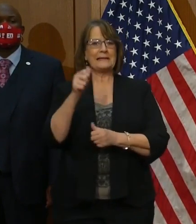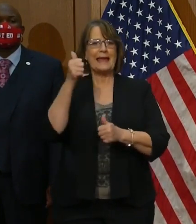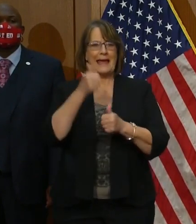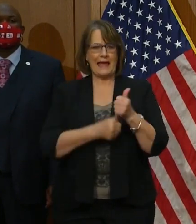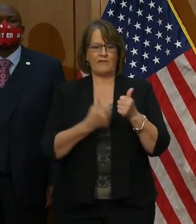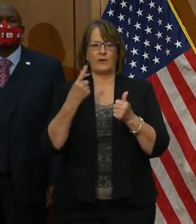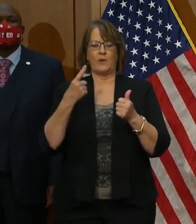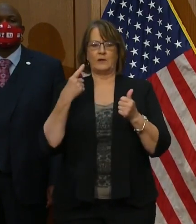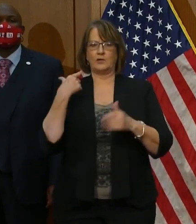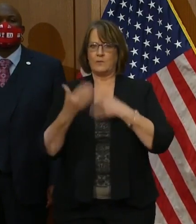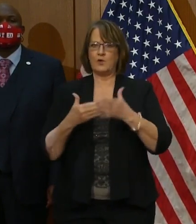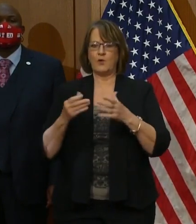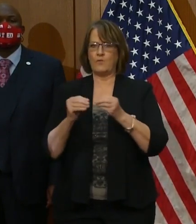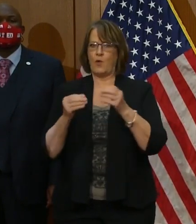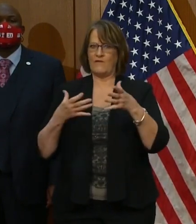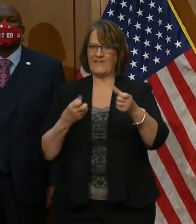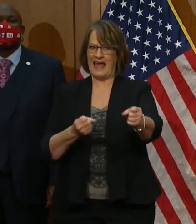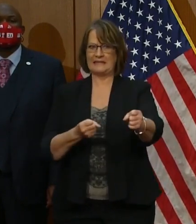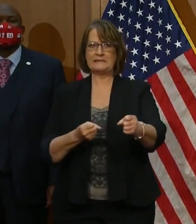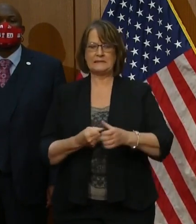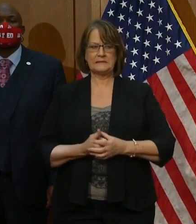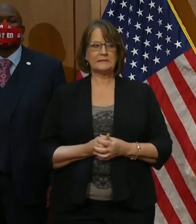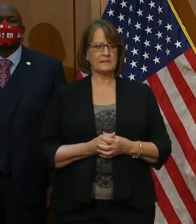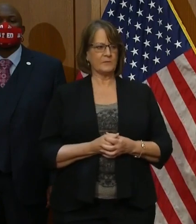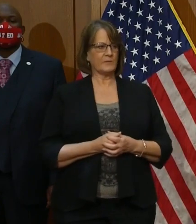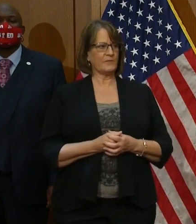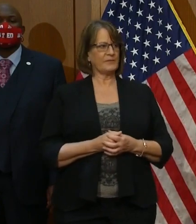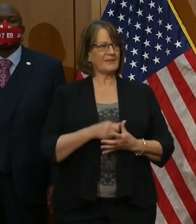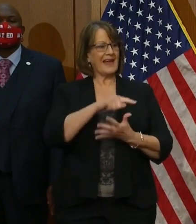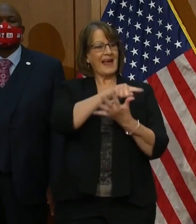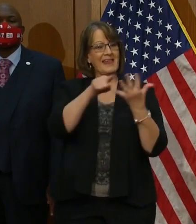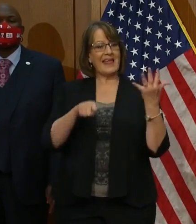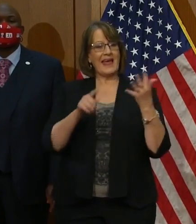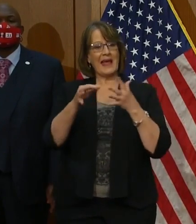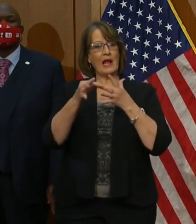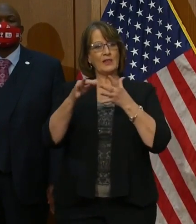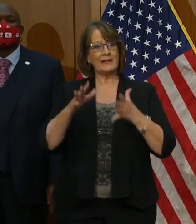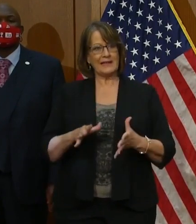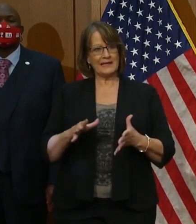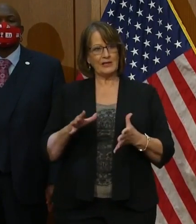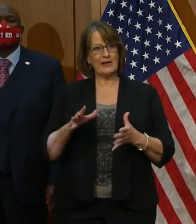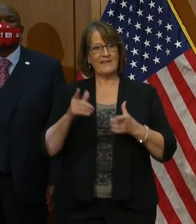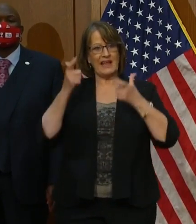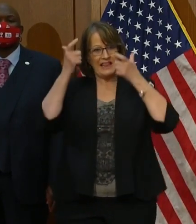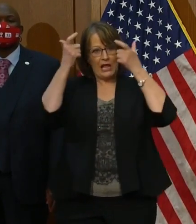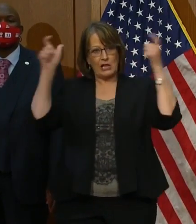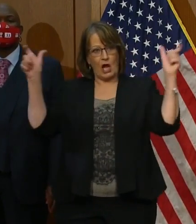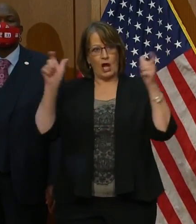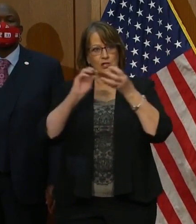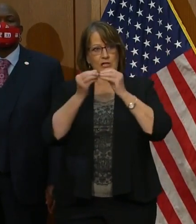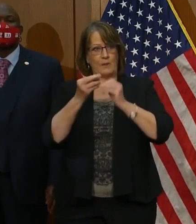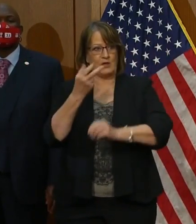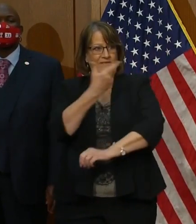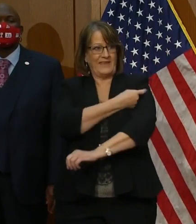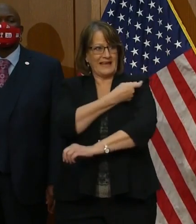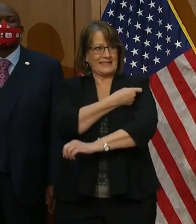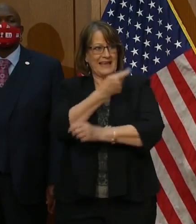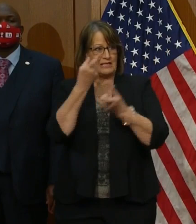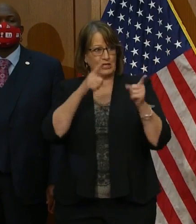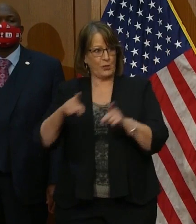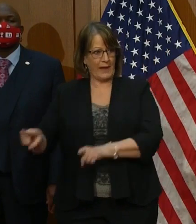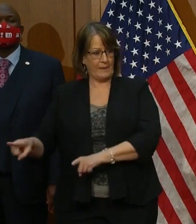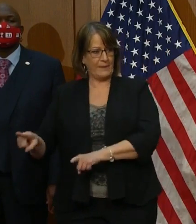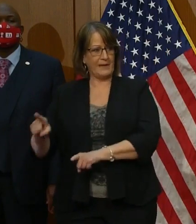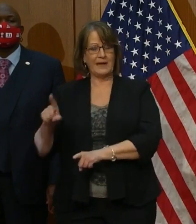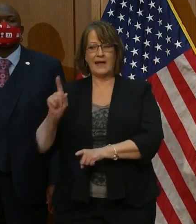to move faster. These are the leaders to get large-scale vaccinations done. They are our partners